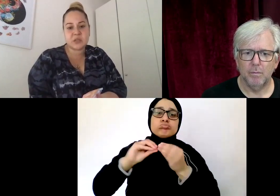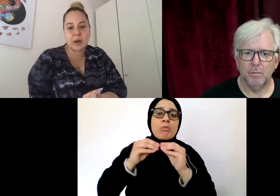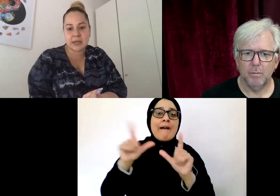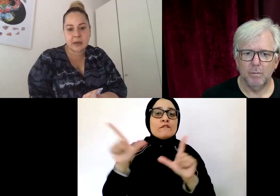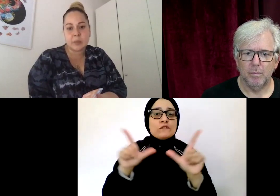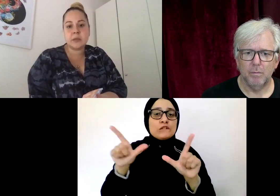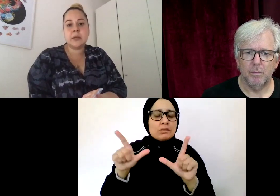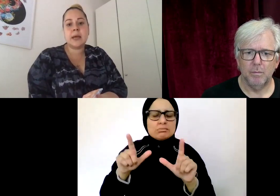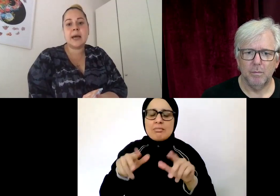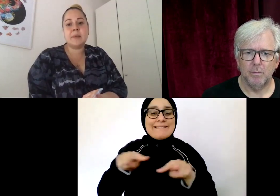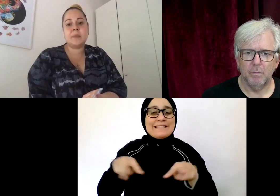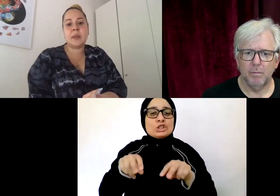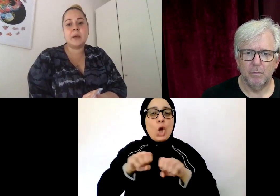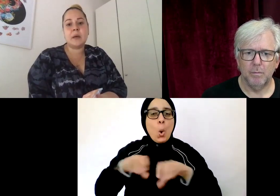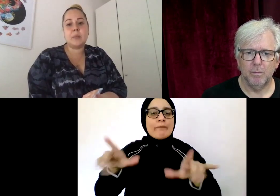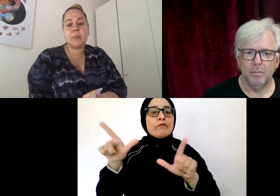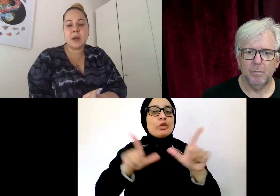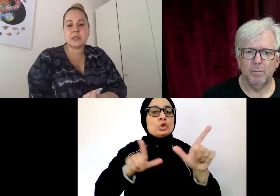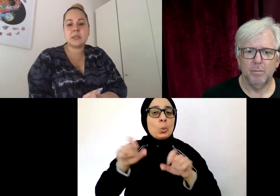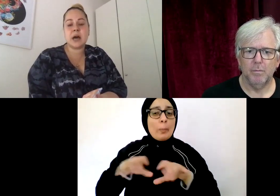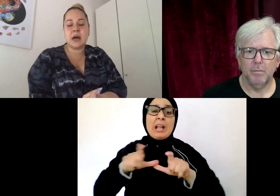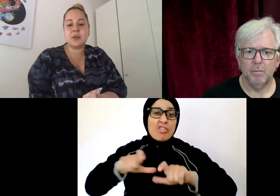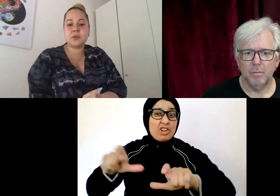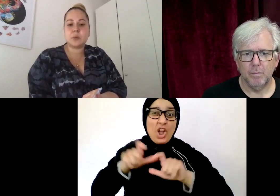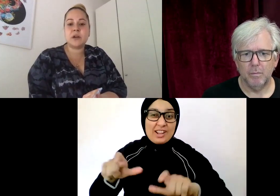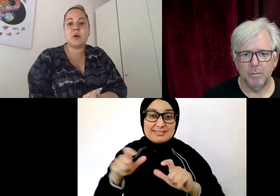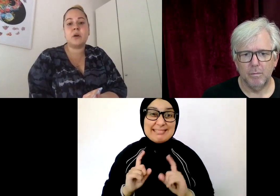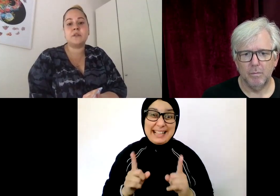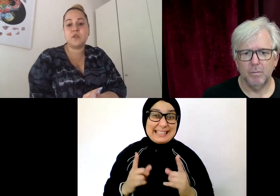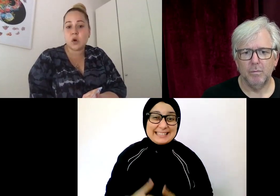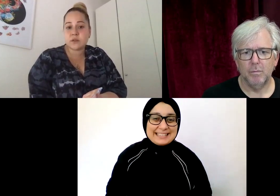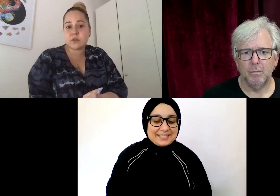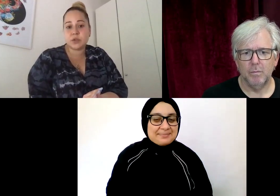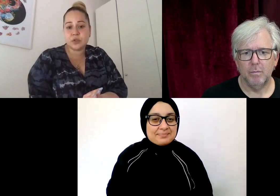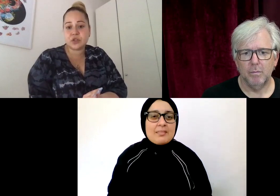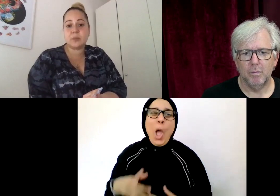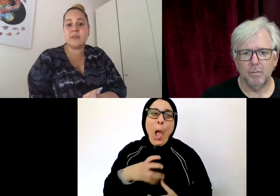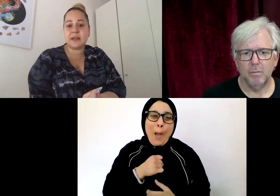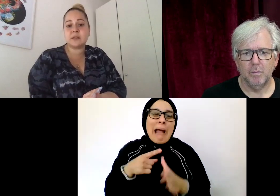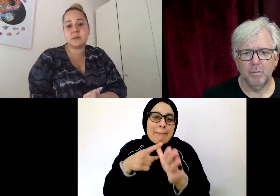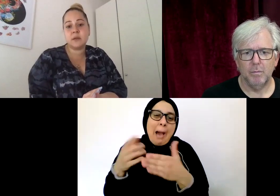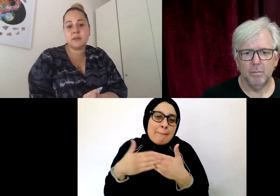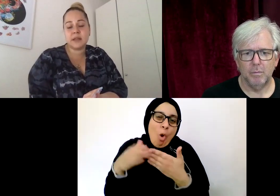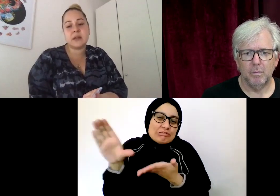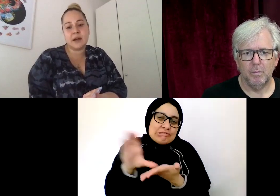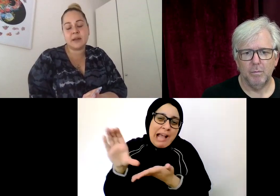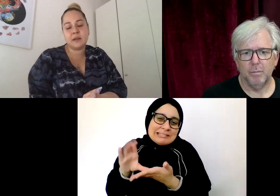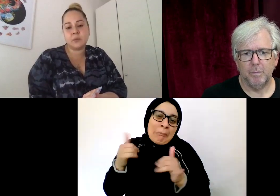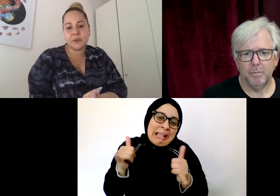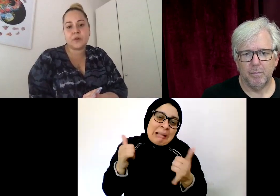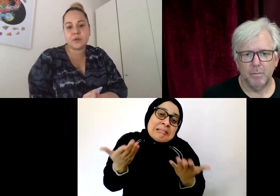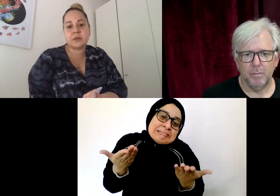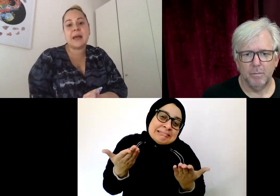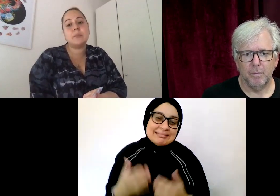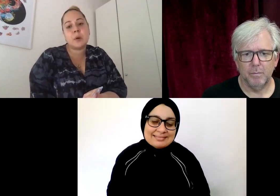projects piling up. But I also work on vlogs on YouTube. And that's things that I